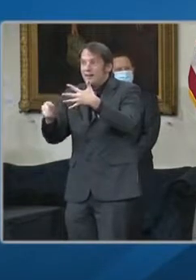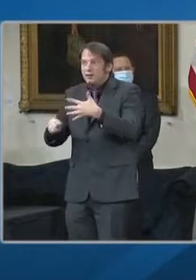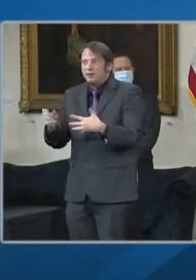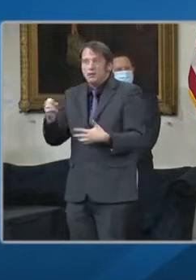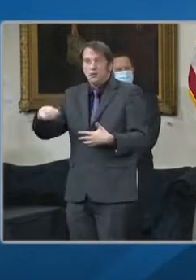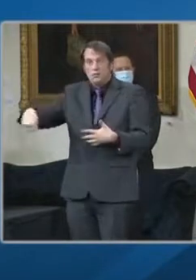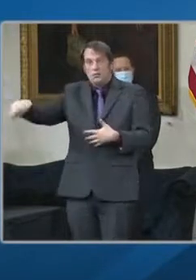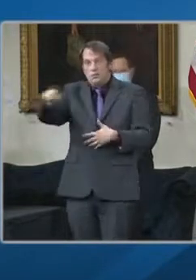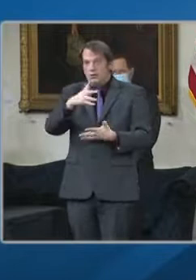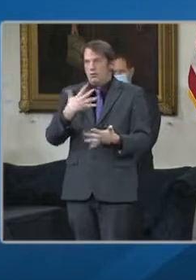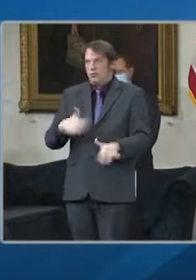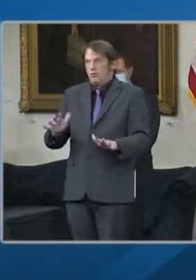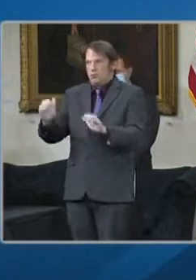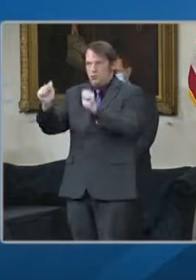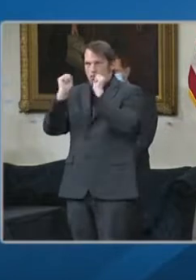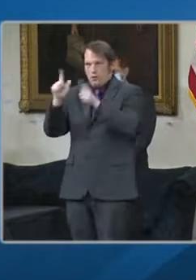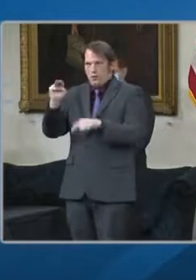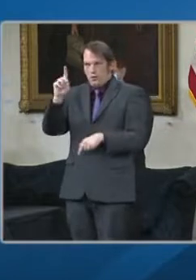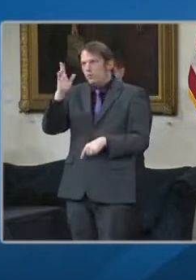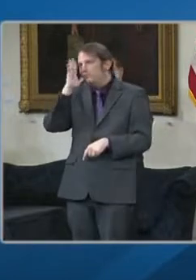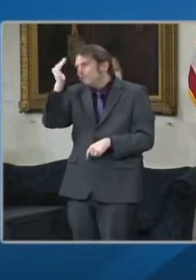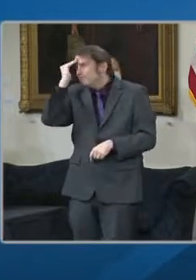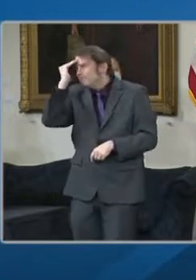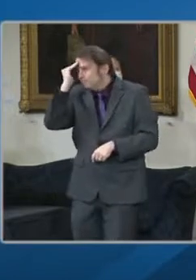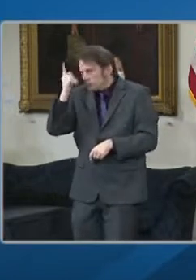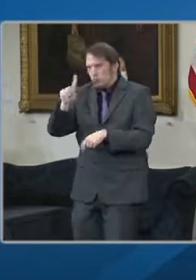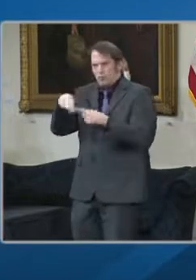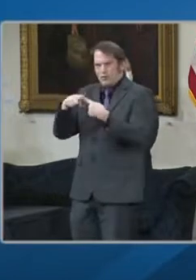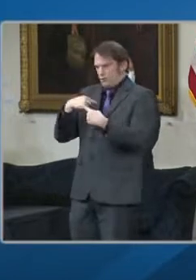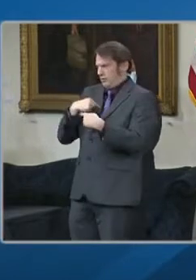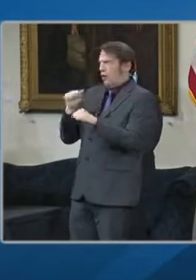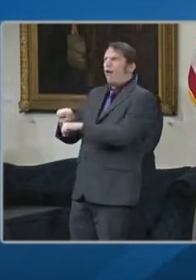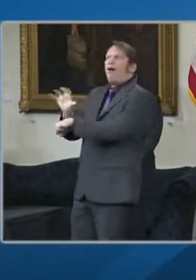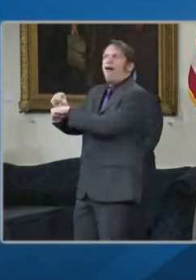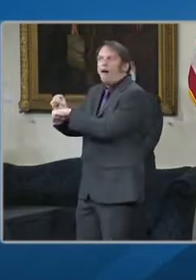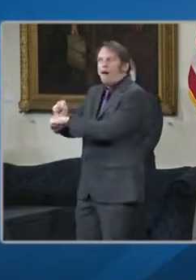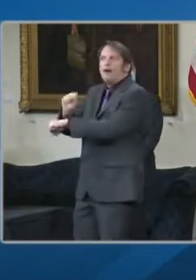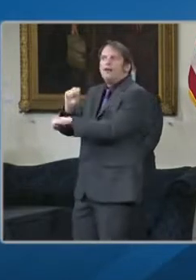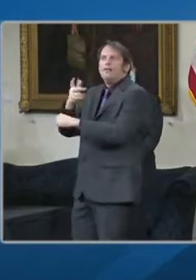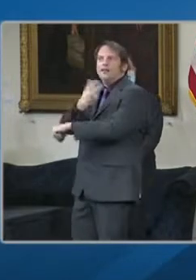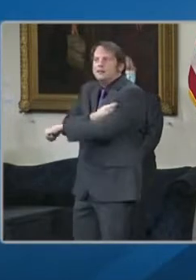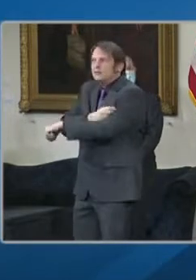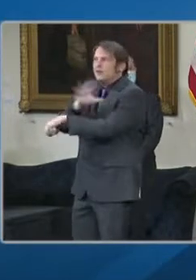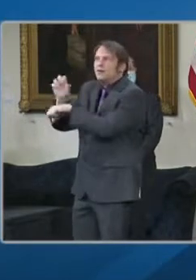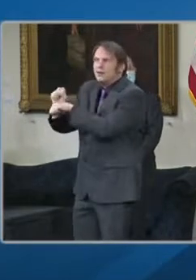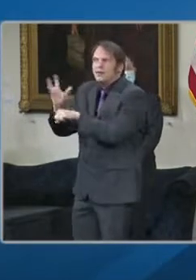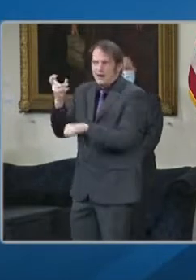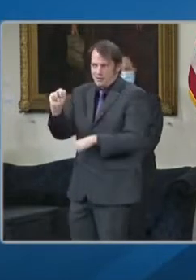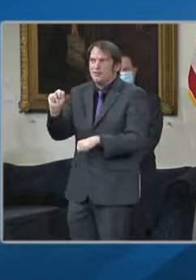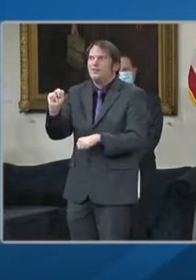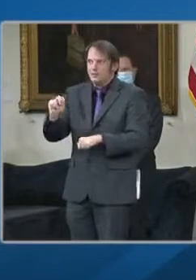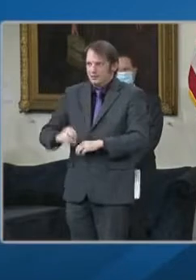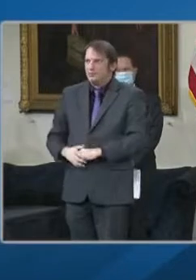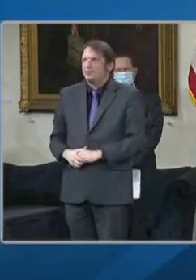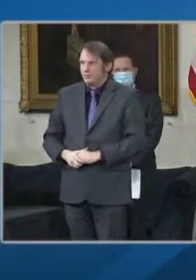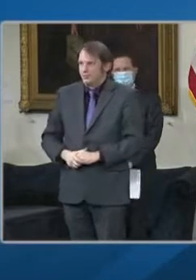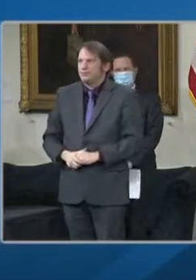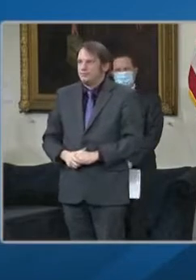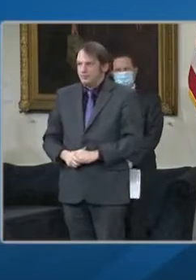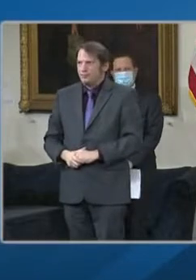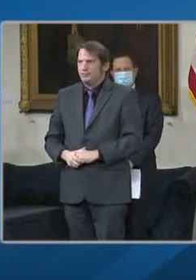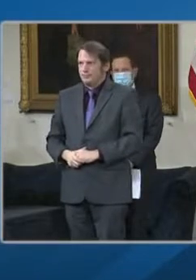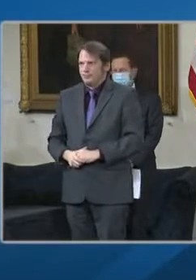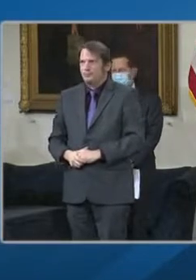-19 vaccine. Our goal throughout this process remains the same. We do not want to leave any